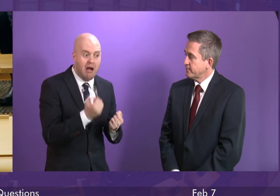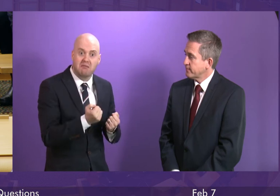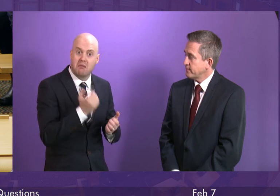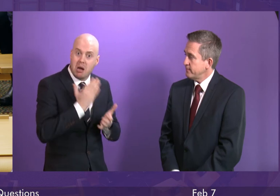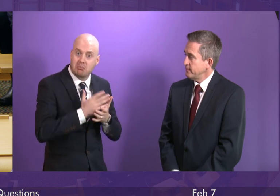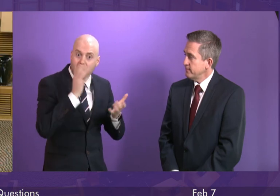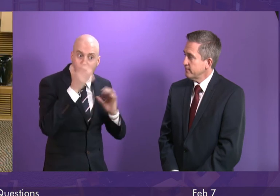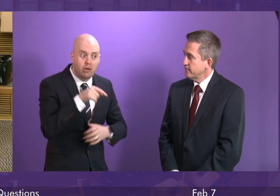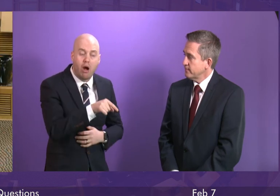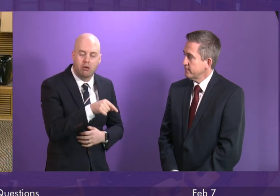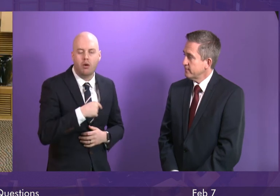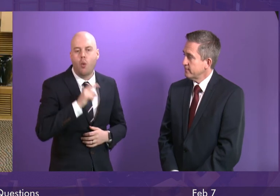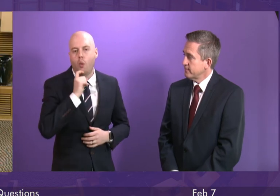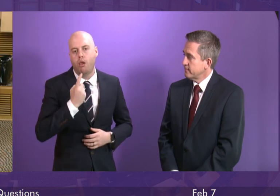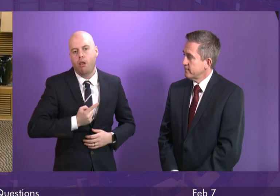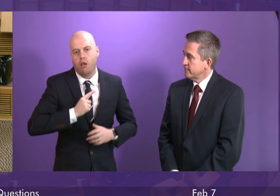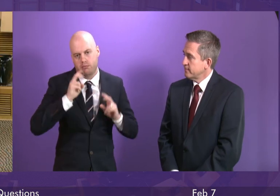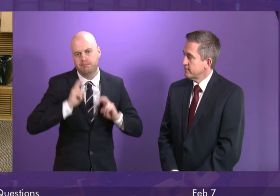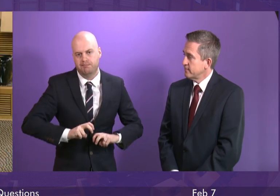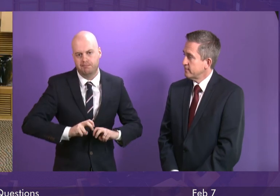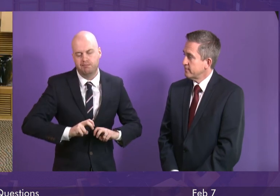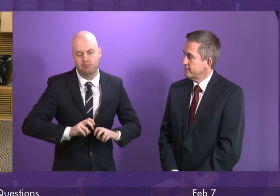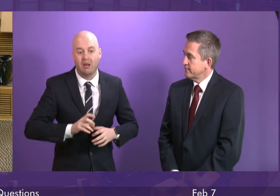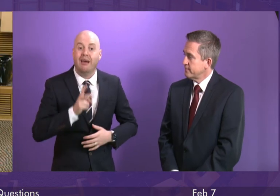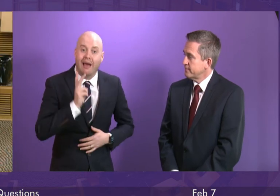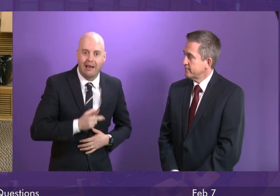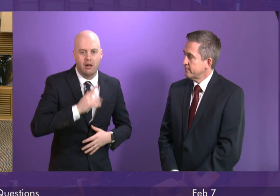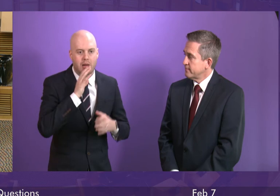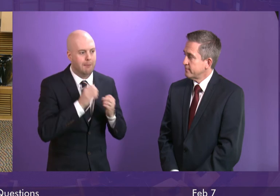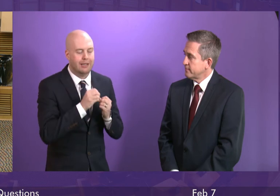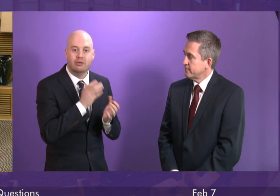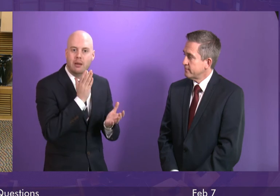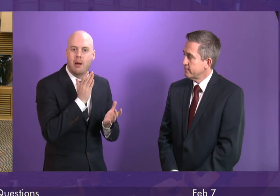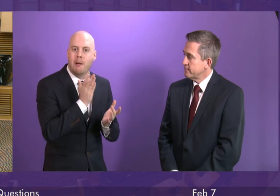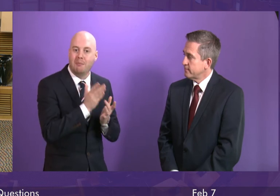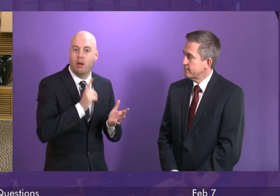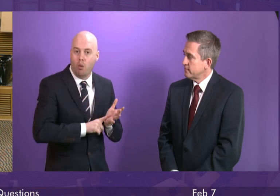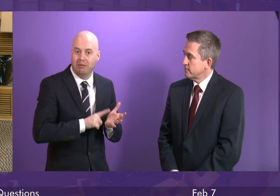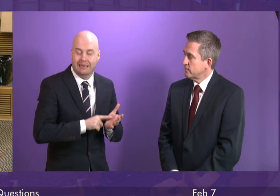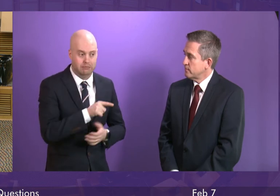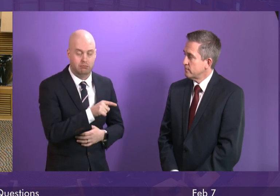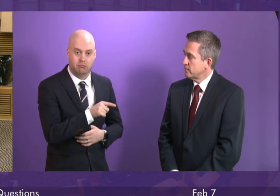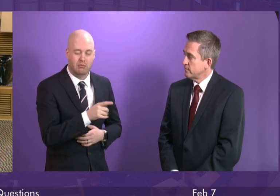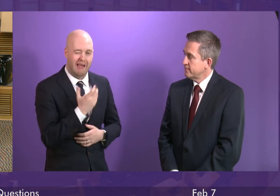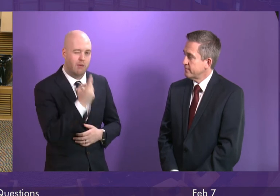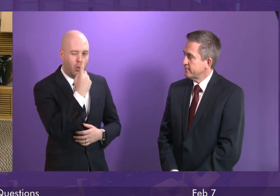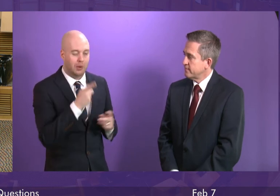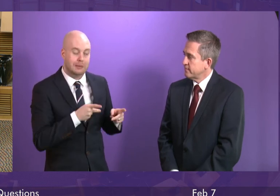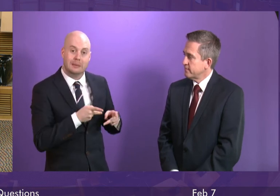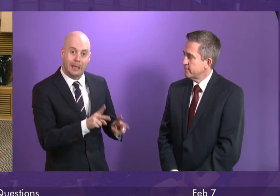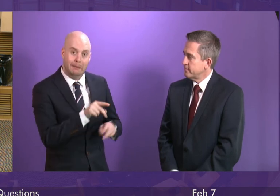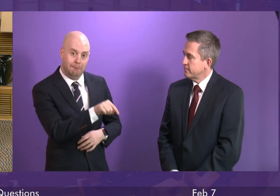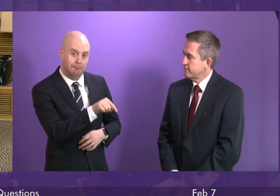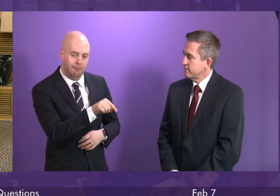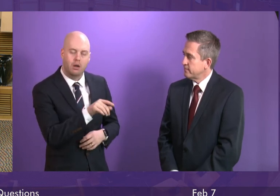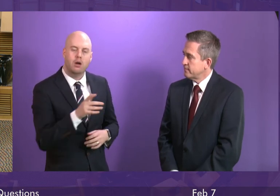it. There is one scheme again in Midlothian which troubles me greatly where the local authority essentially